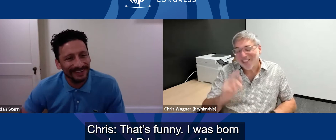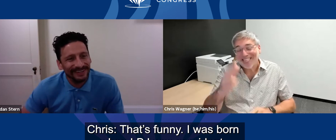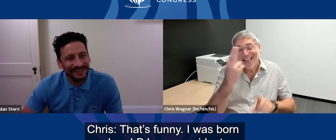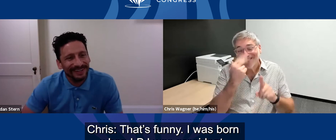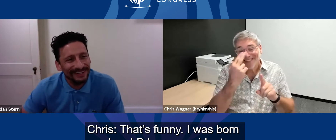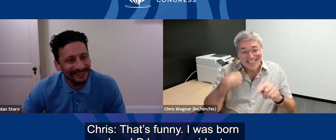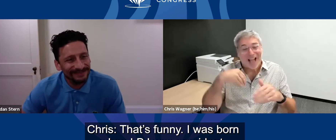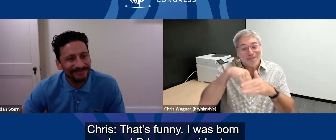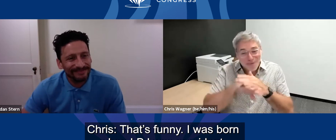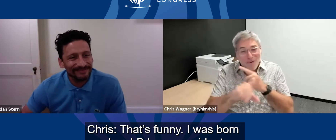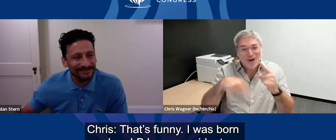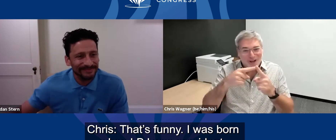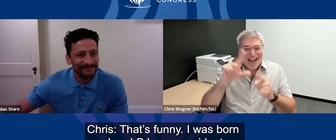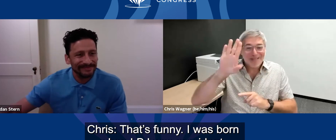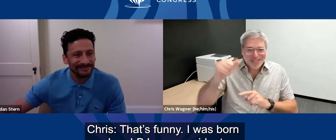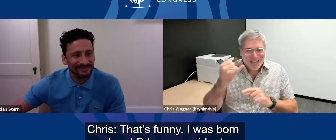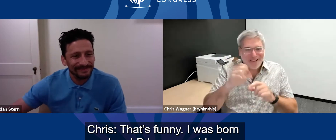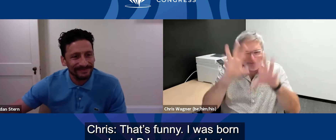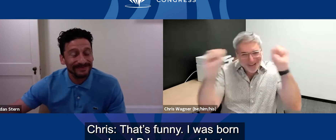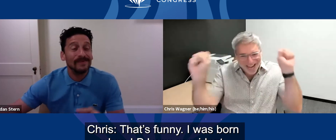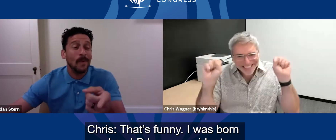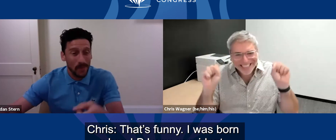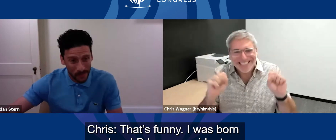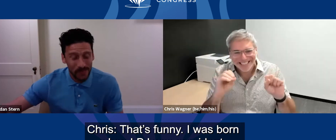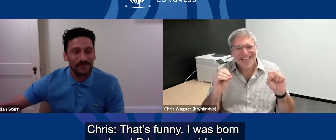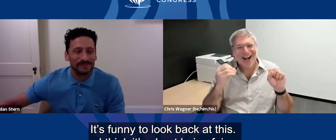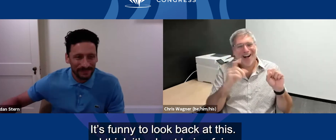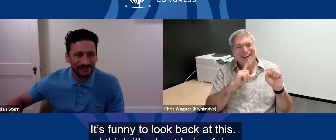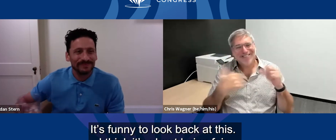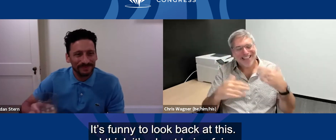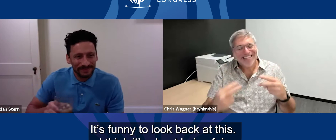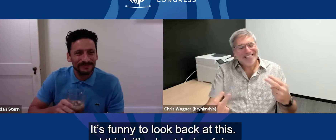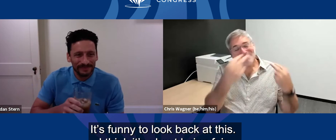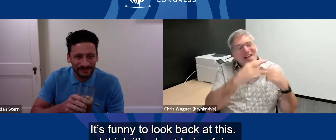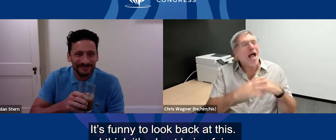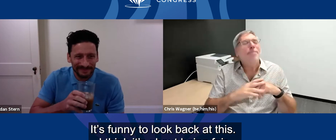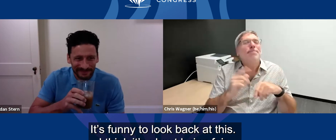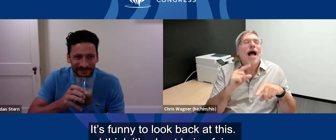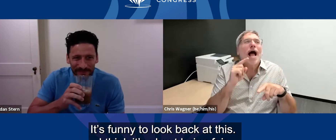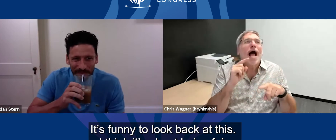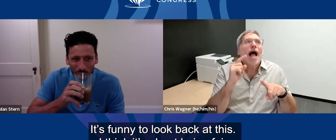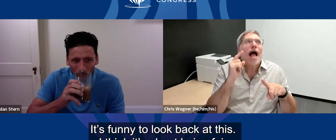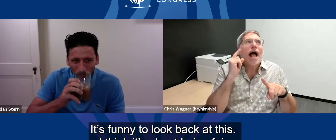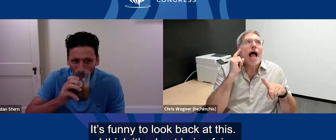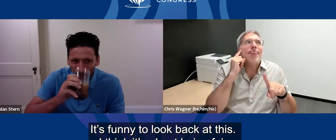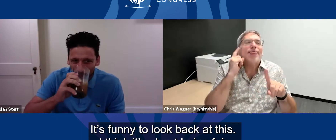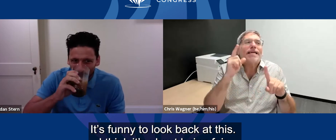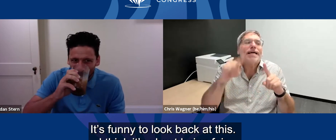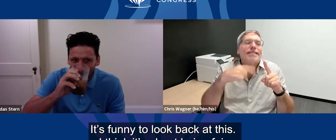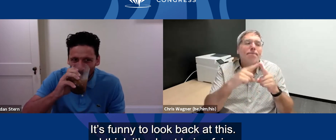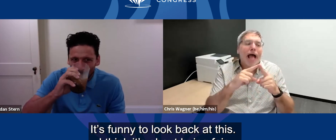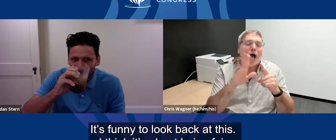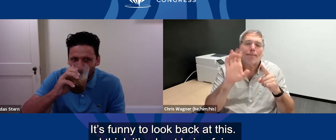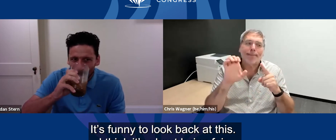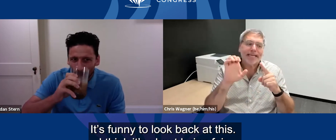That's funny. I was born when Lyndon B. Johnson was president. It's funny to look back at this, actually. I think it's about